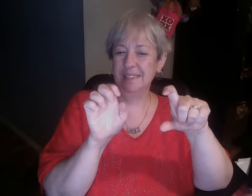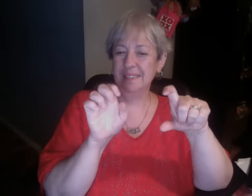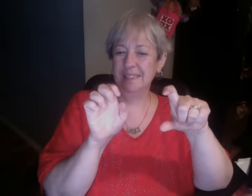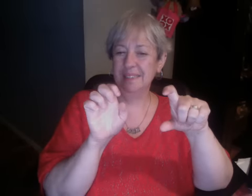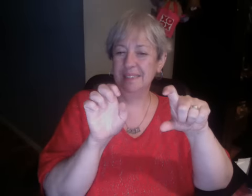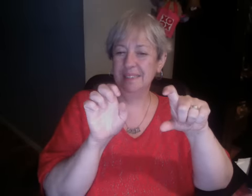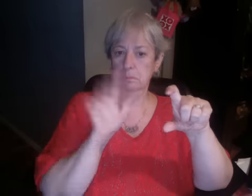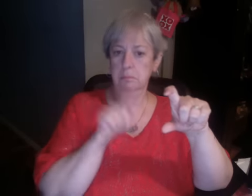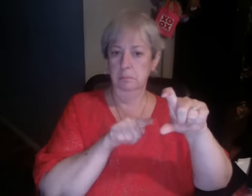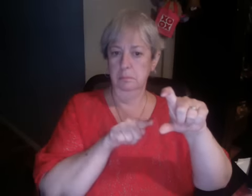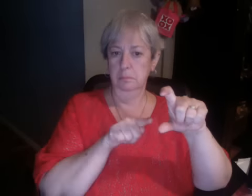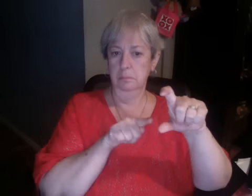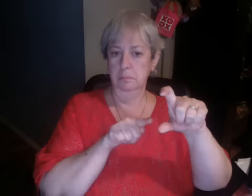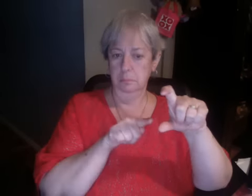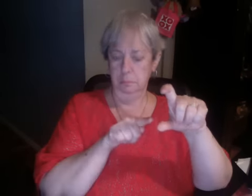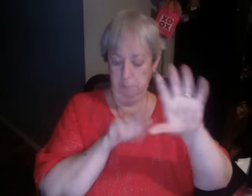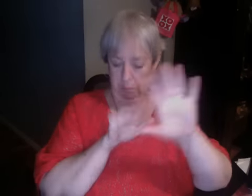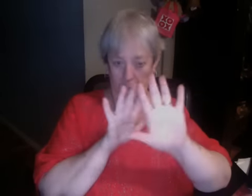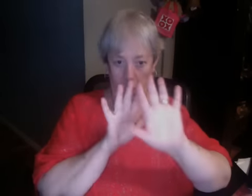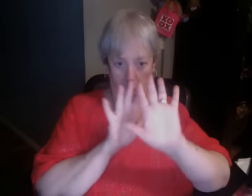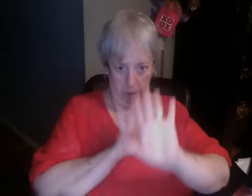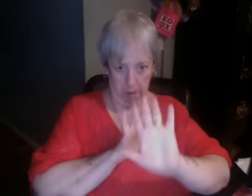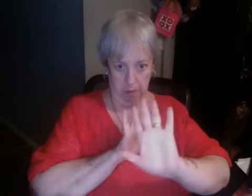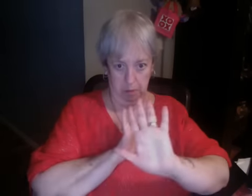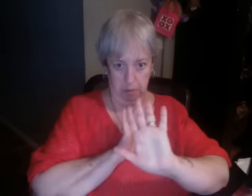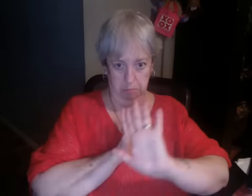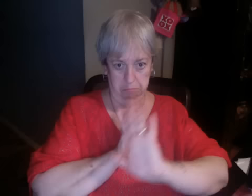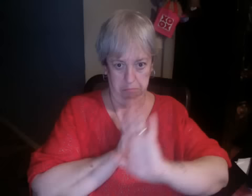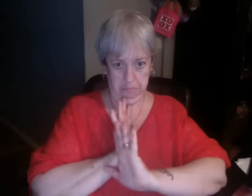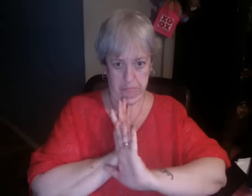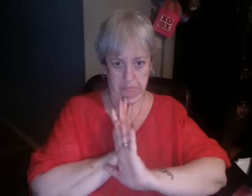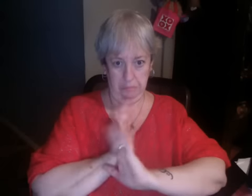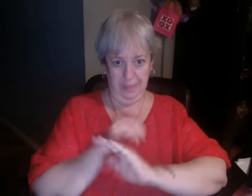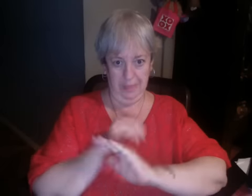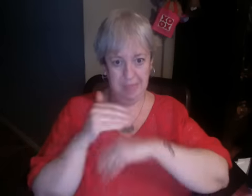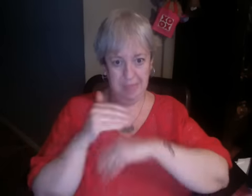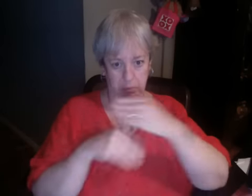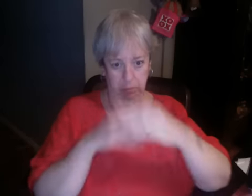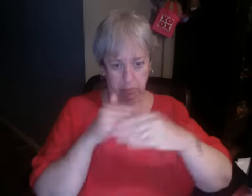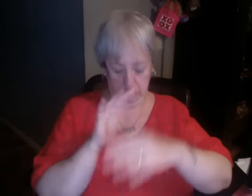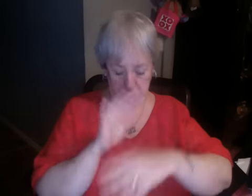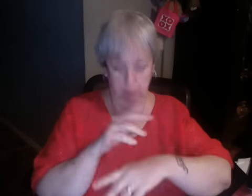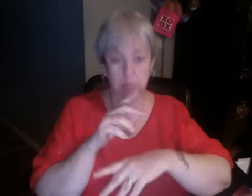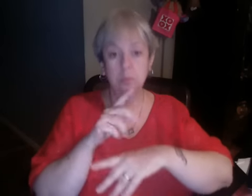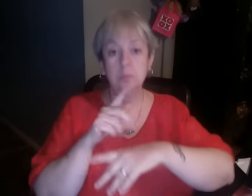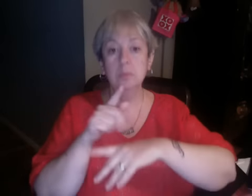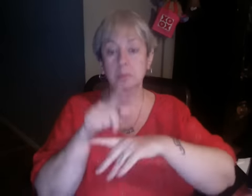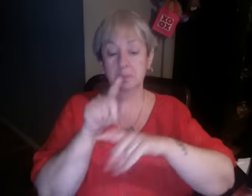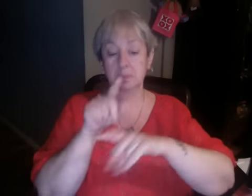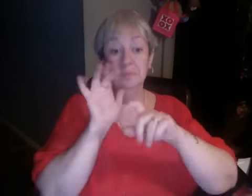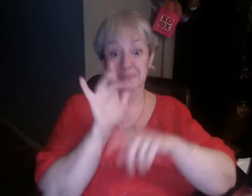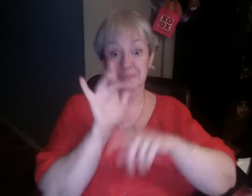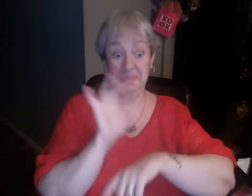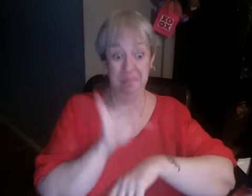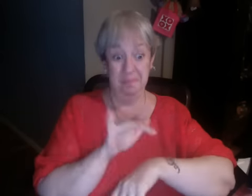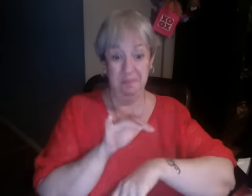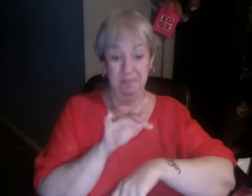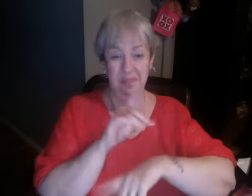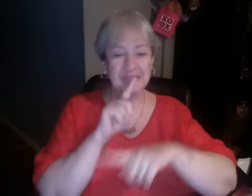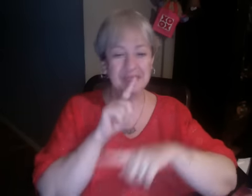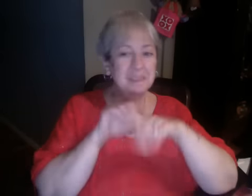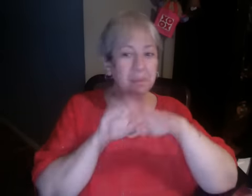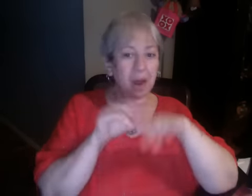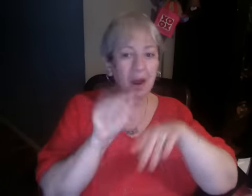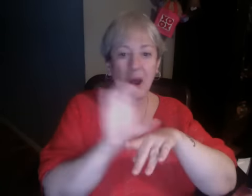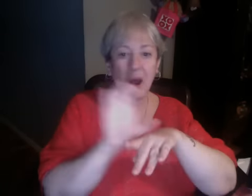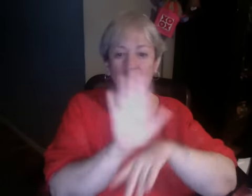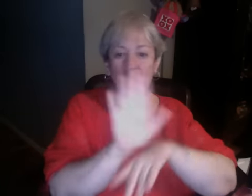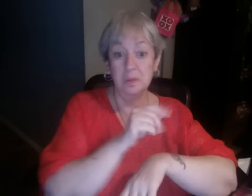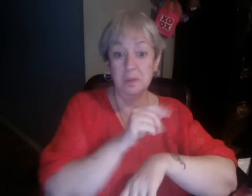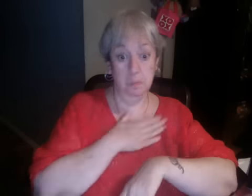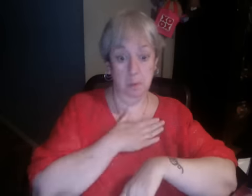Nothing online. Out of the videos they post. So everyone can get a good laugh. Watching street people getting their heads kicked in.